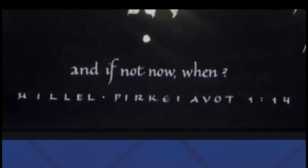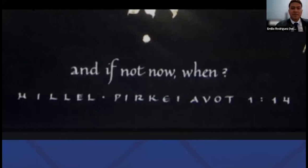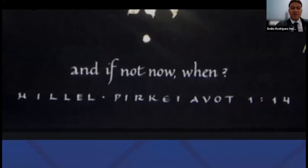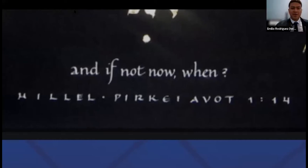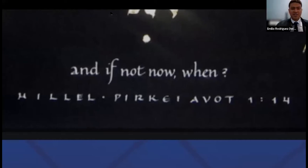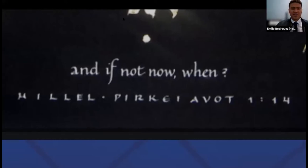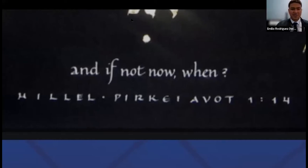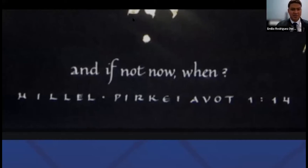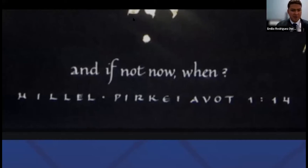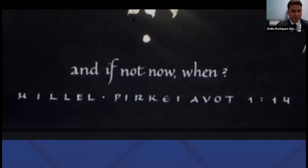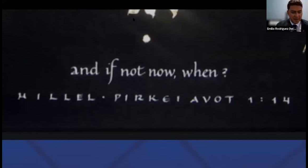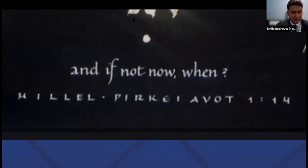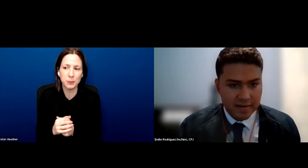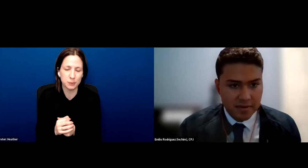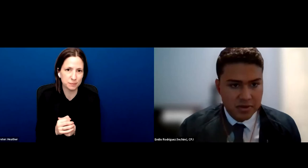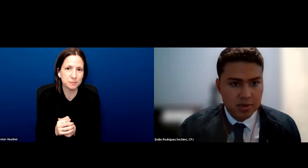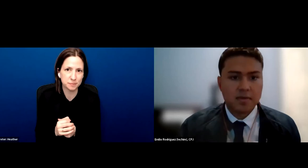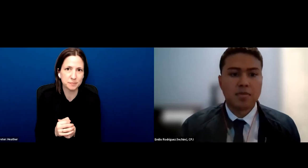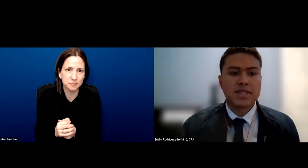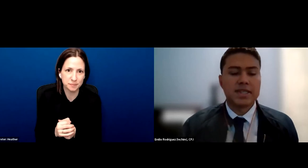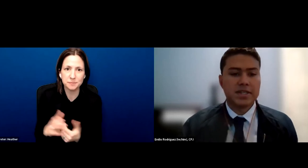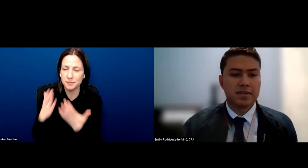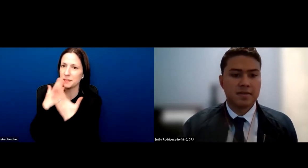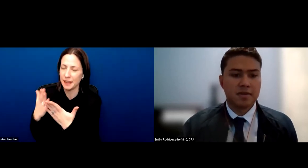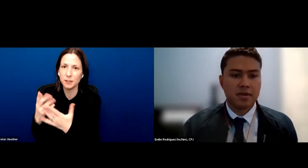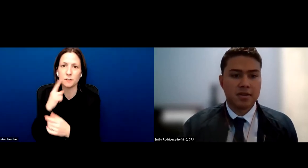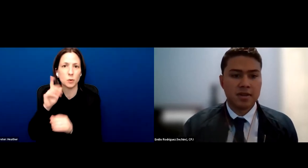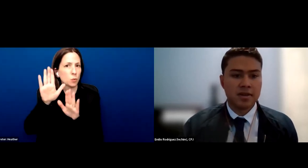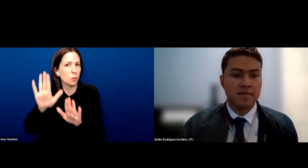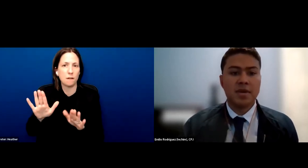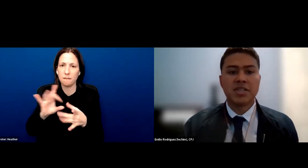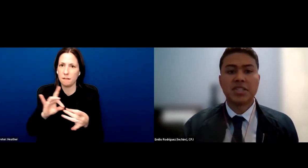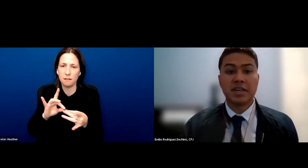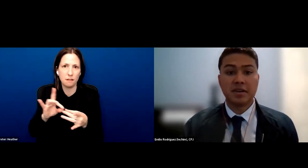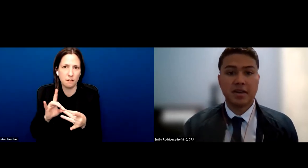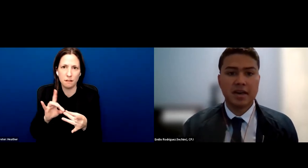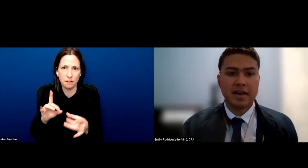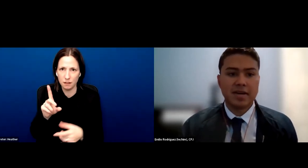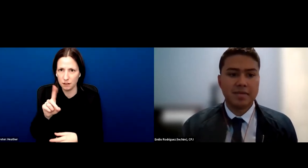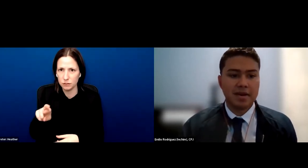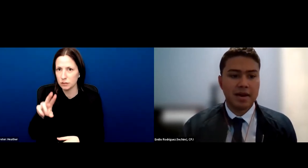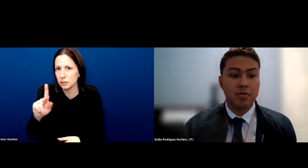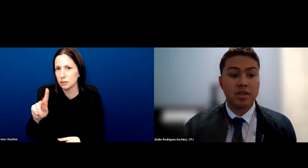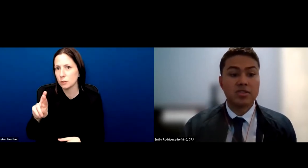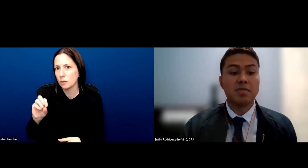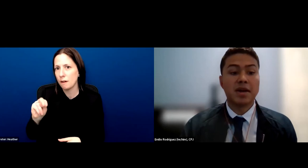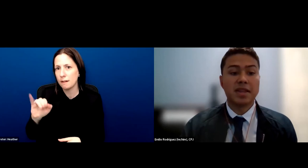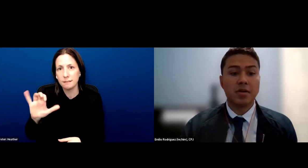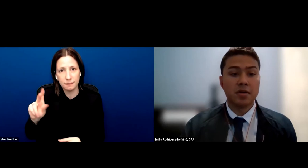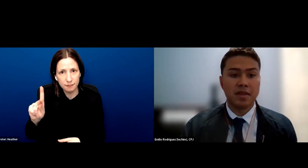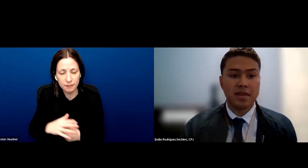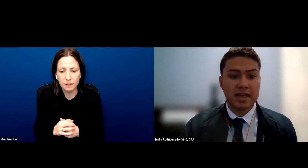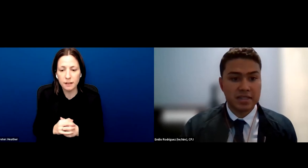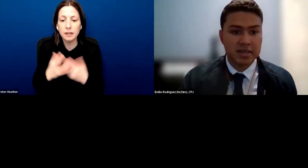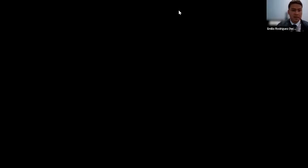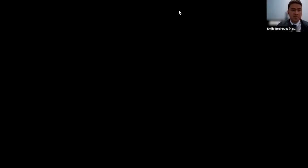Thank you very much, Dr. Kronick, for this wonderful presentation, for all the information shared. I would like to invite